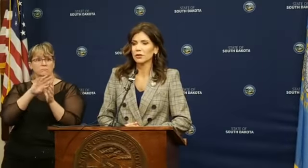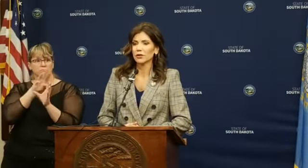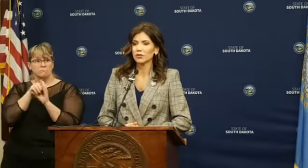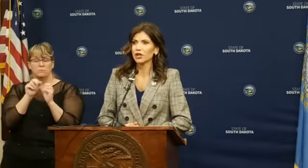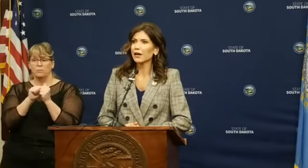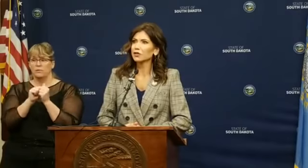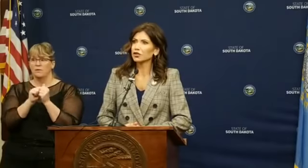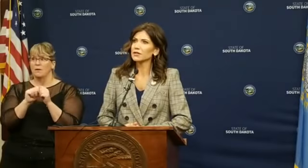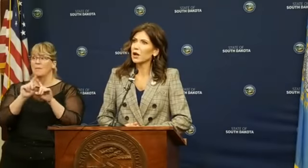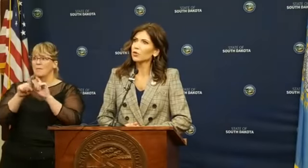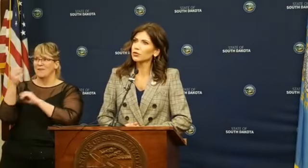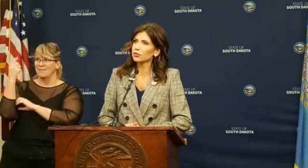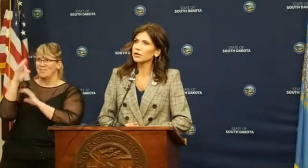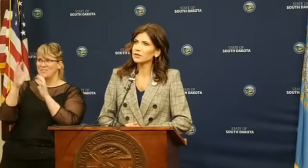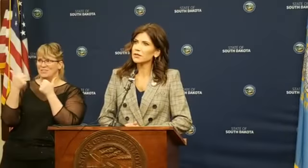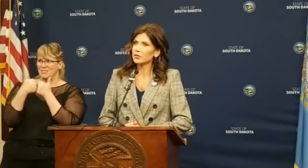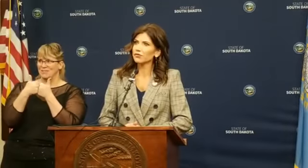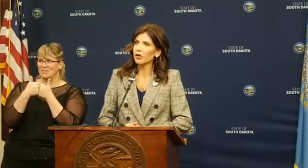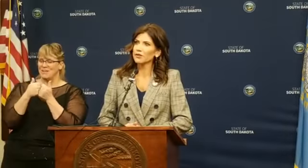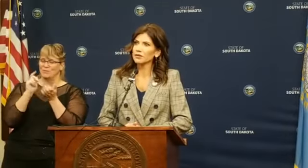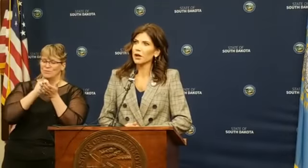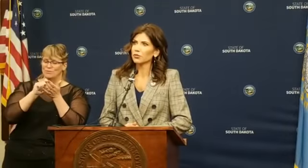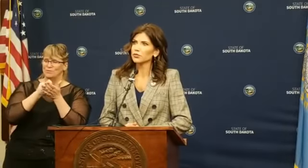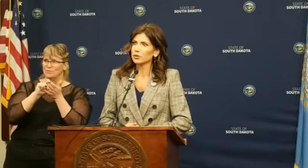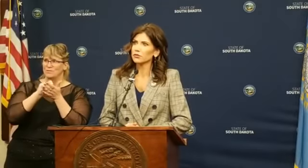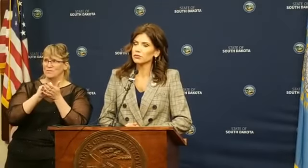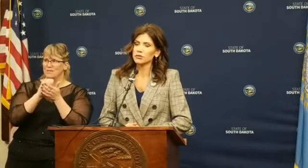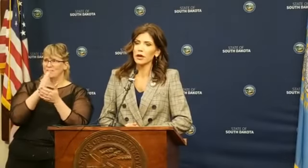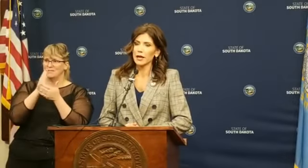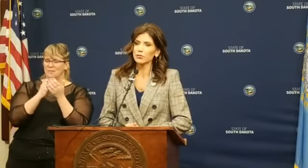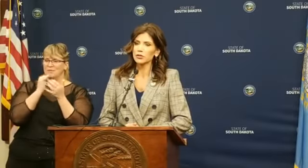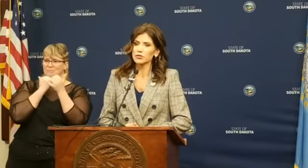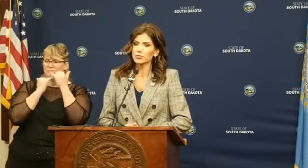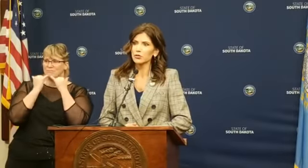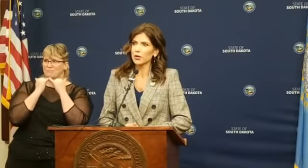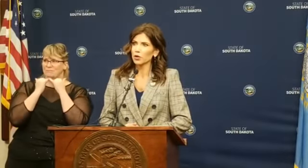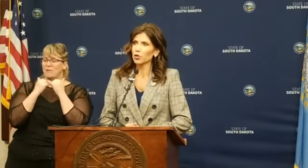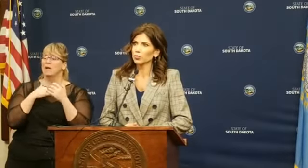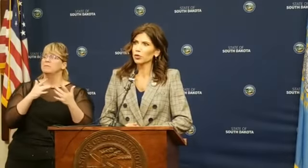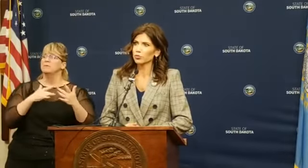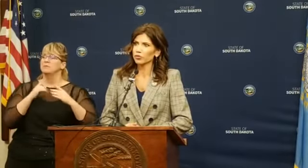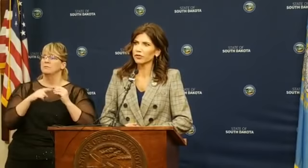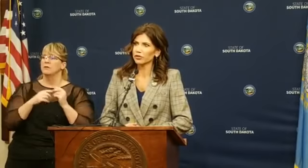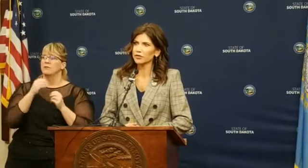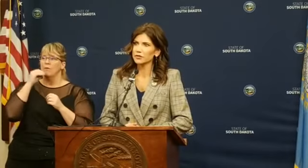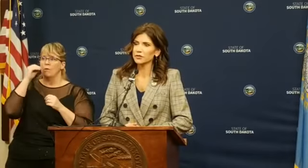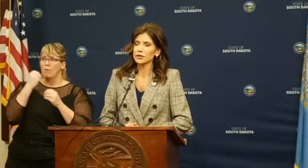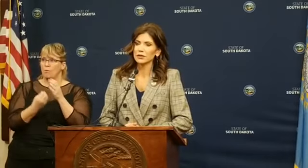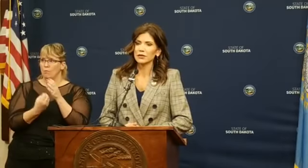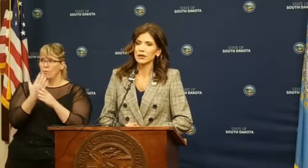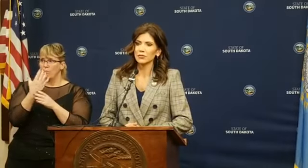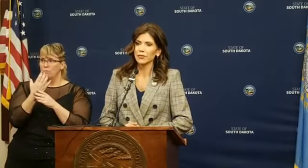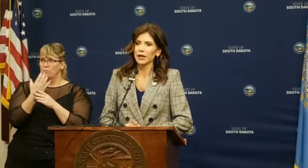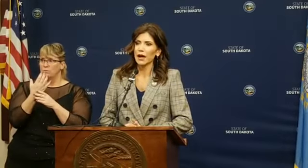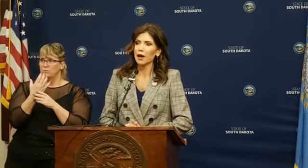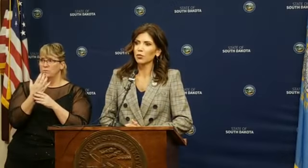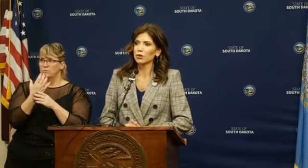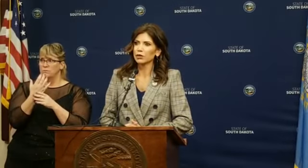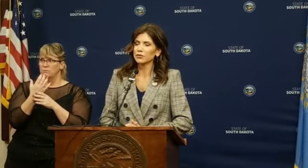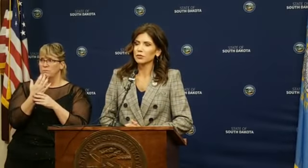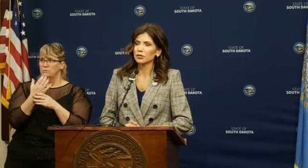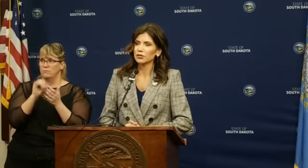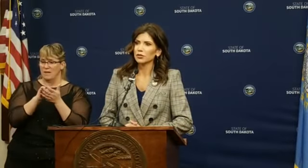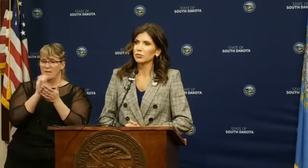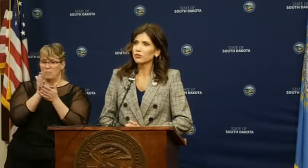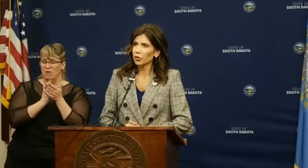in. The challenge is how it was written and some of the flaws and how it was written. So I am concerned about the homegrown provisions and how